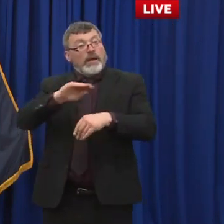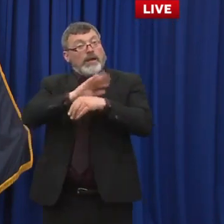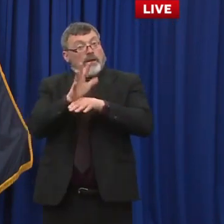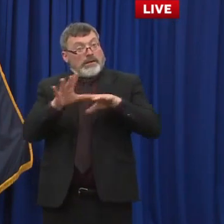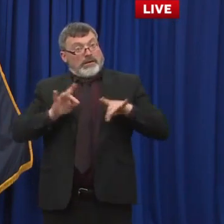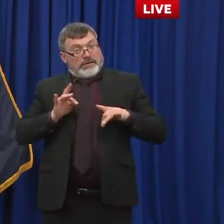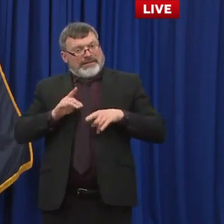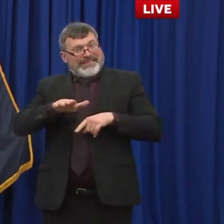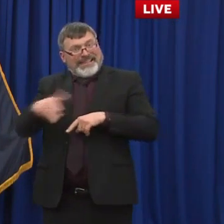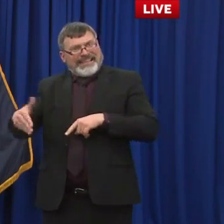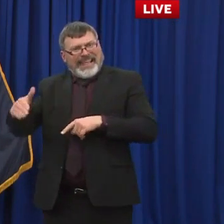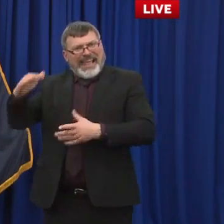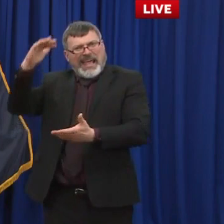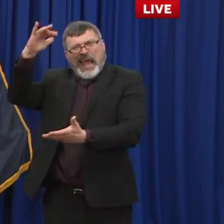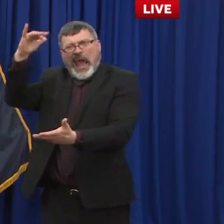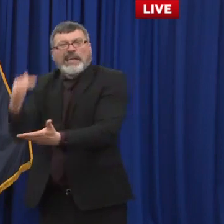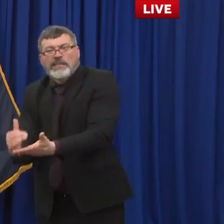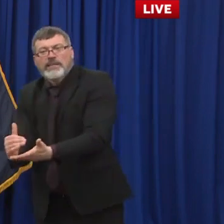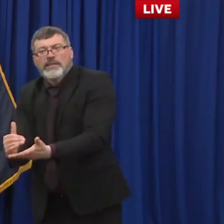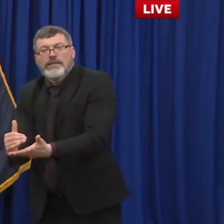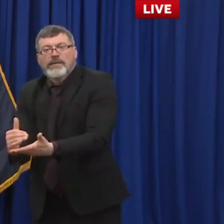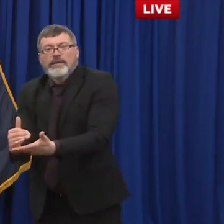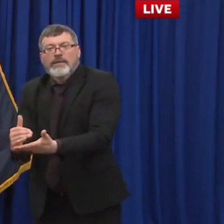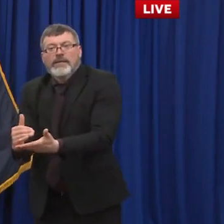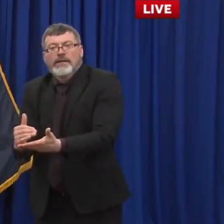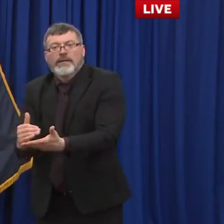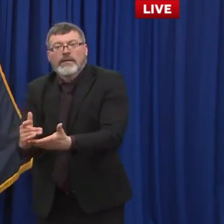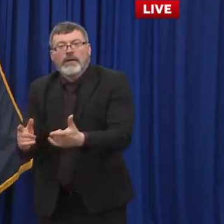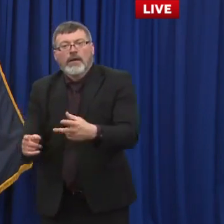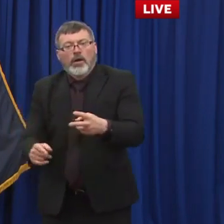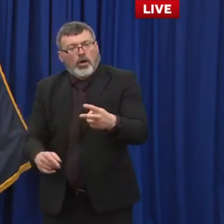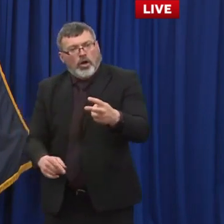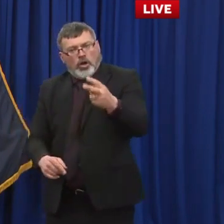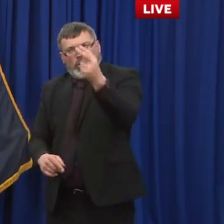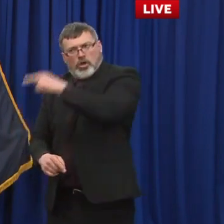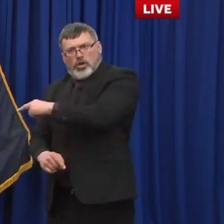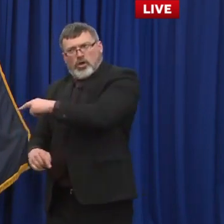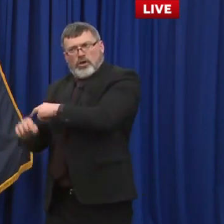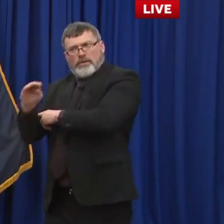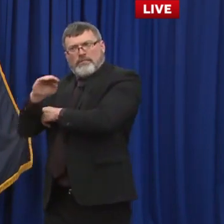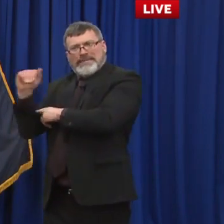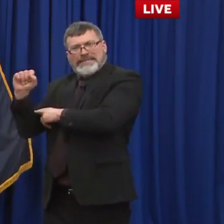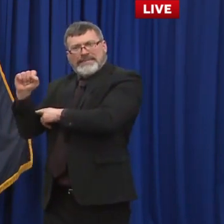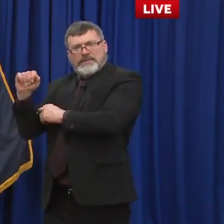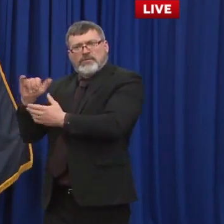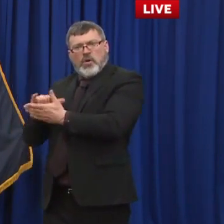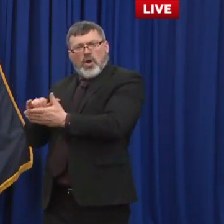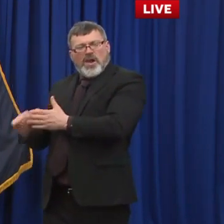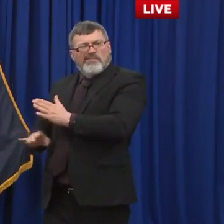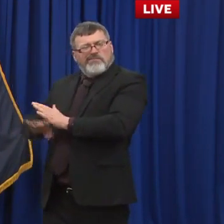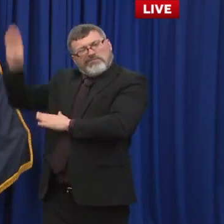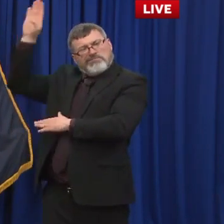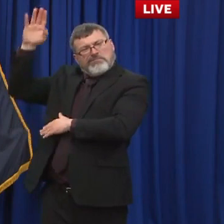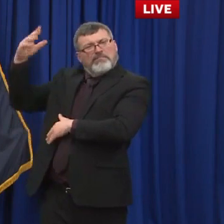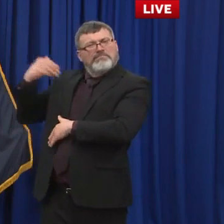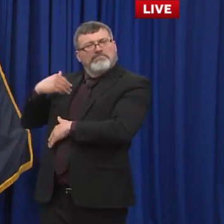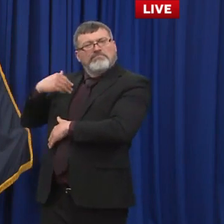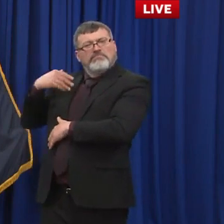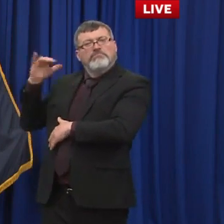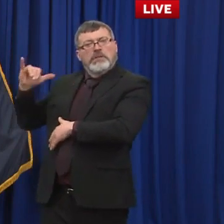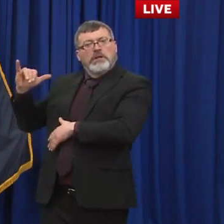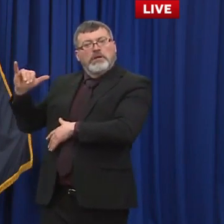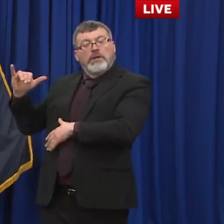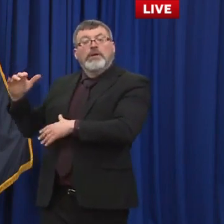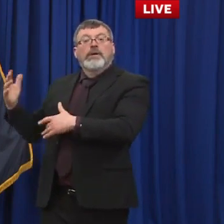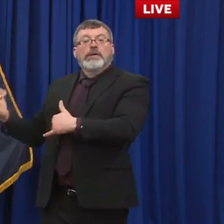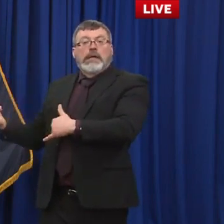and still have far and away the strongest economy in the northeast and uh and provide a lot of opportunities so we didn't have those unfortunate business